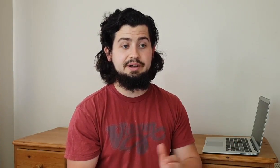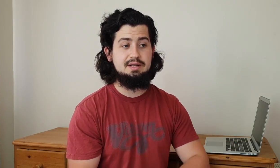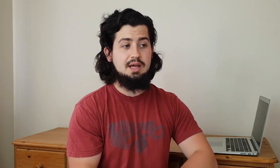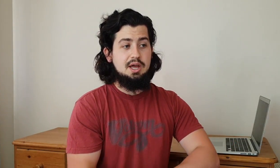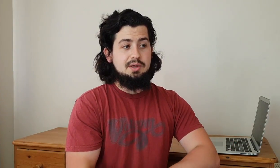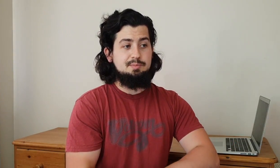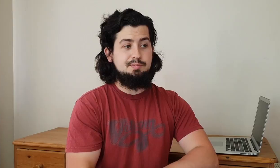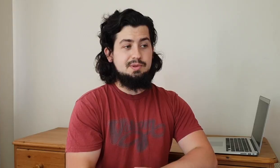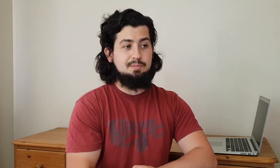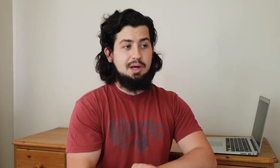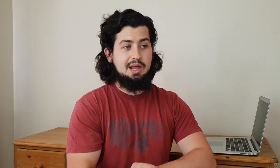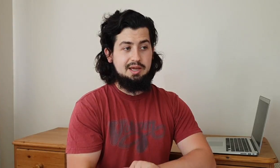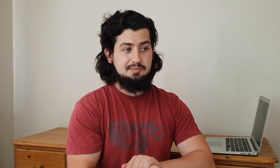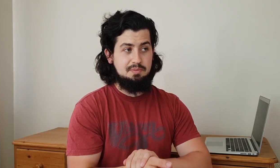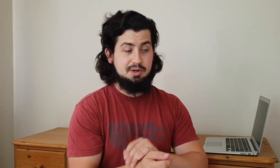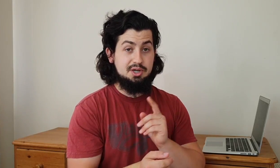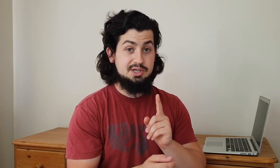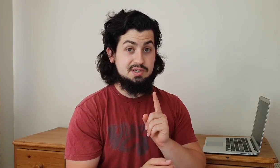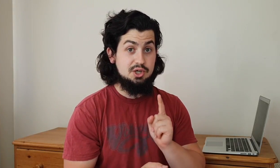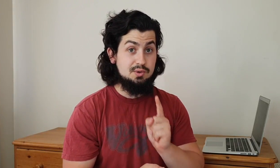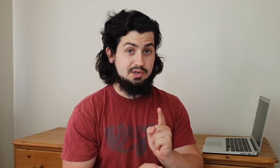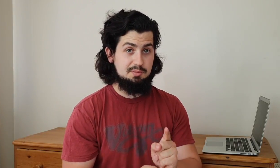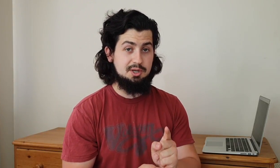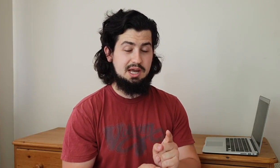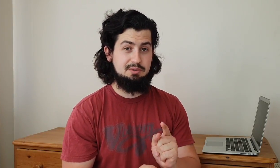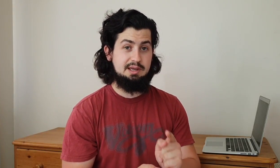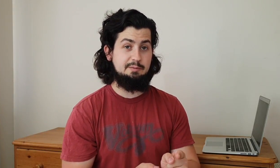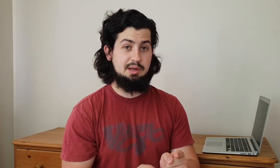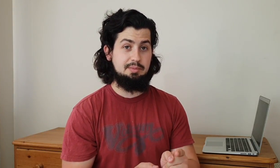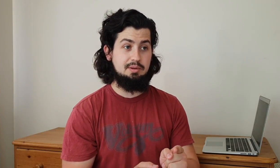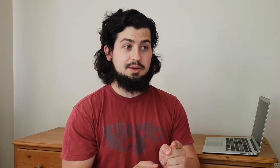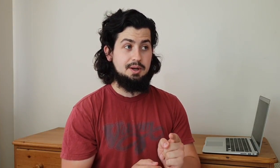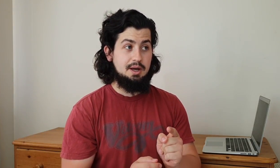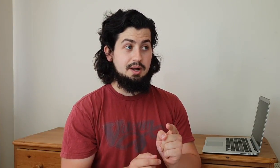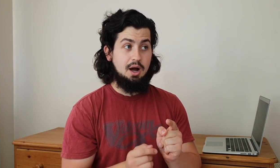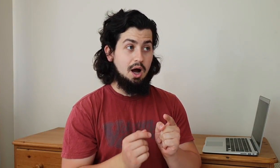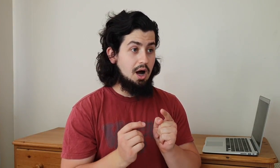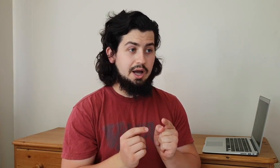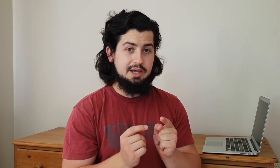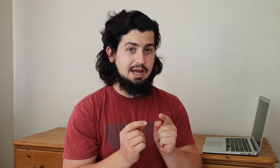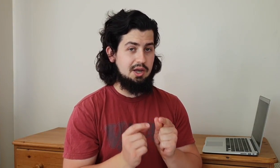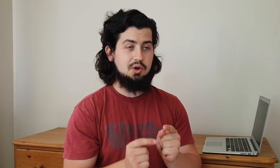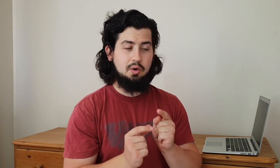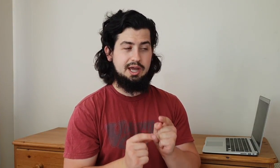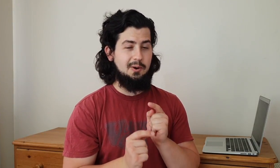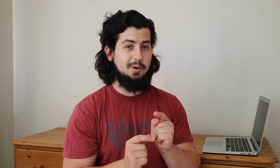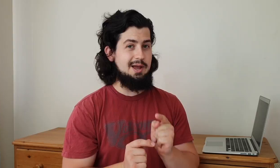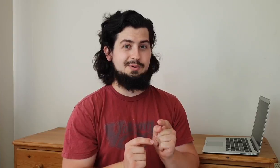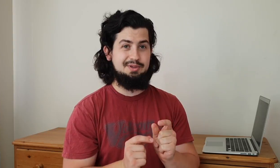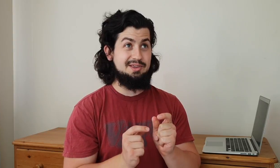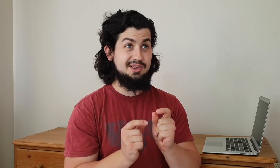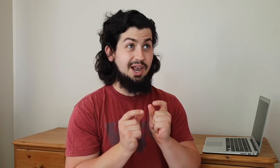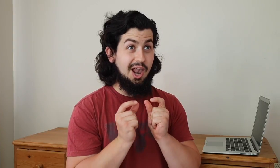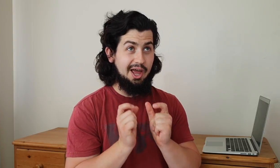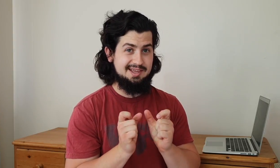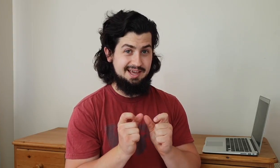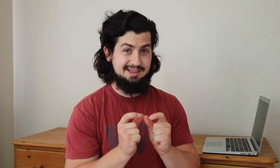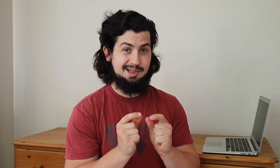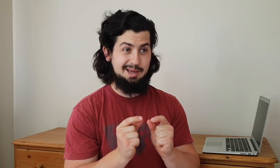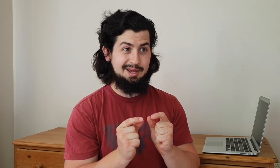but like because she's used to communicating with deaf people i cannot get away with the slightest like